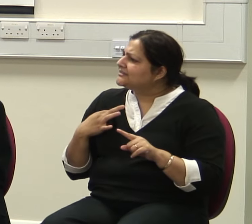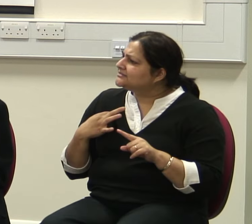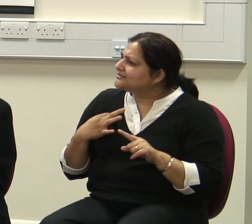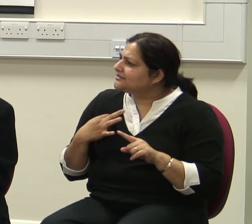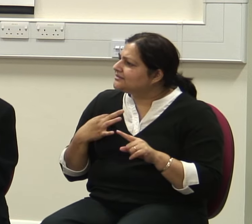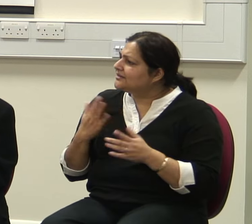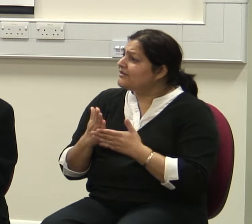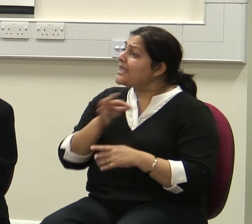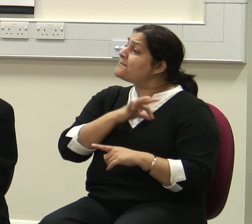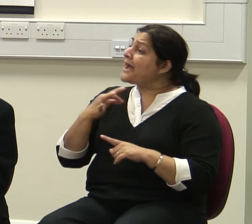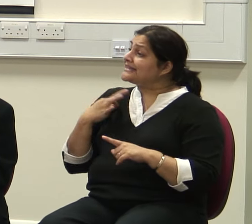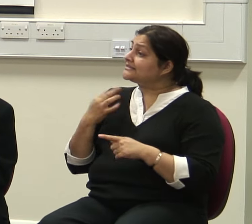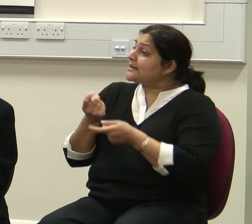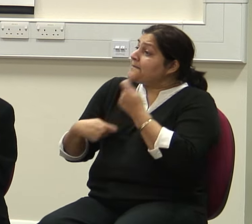state.